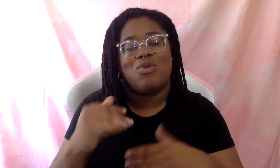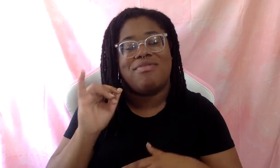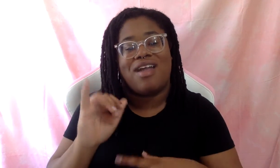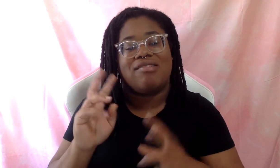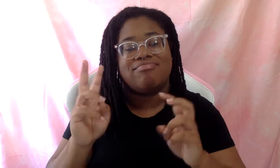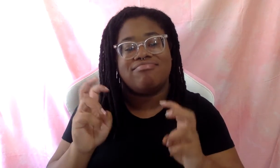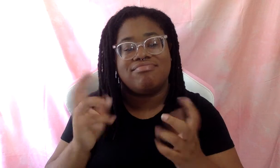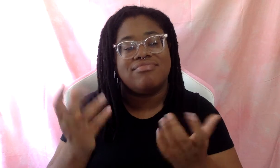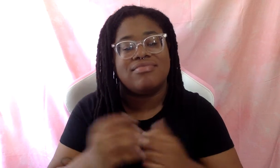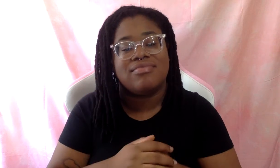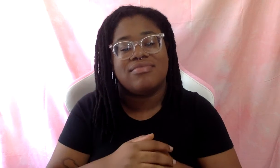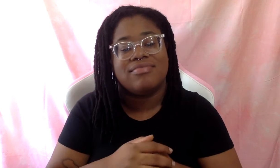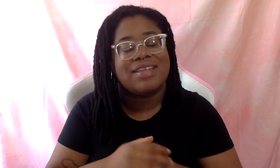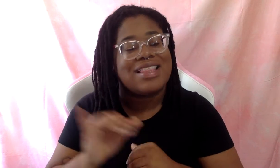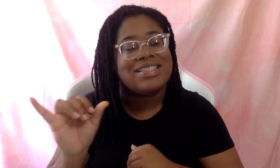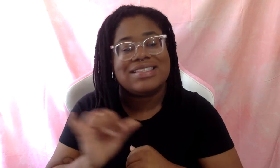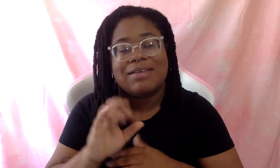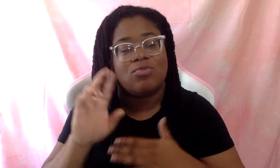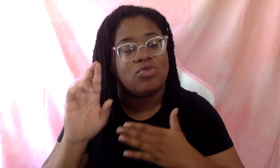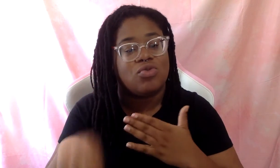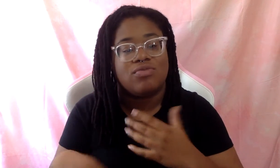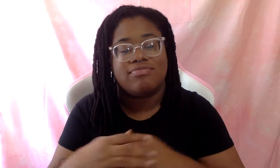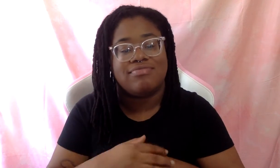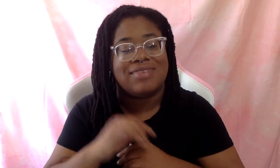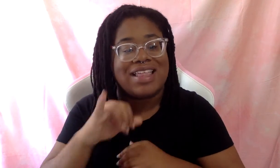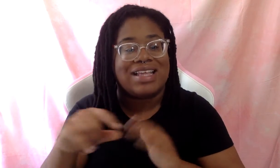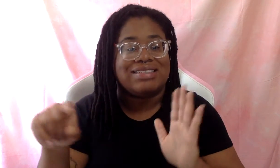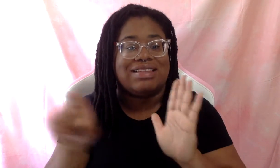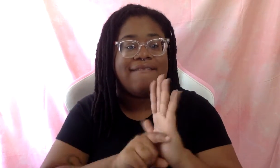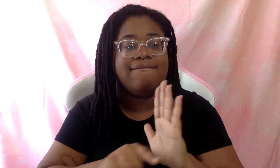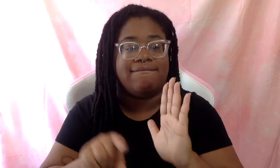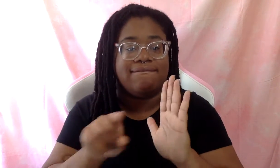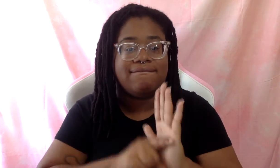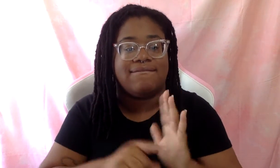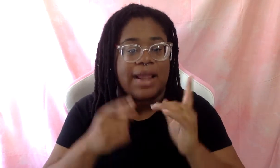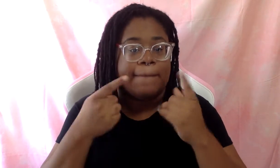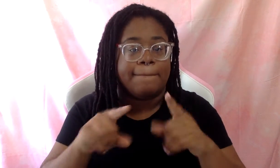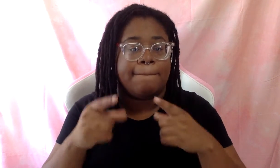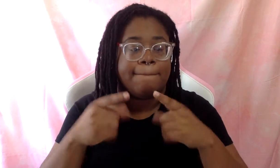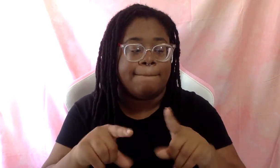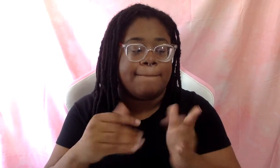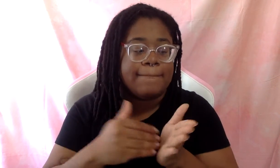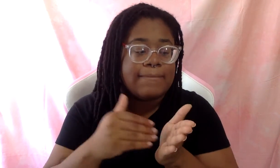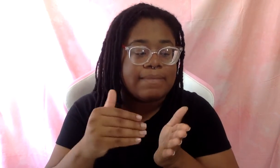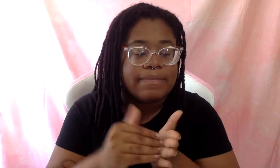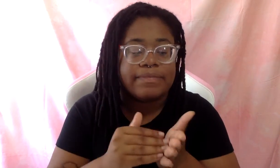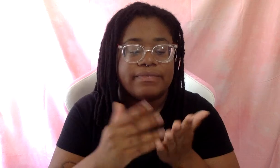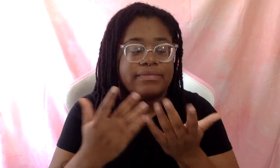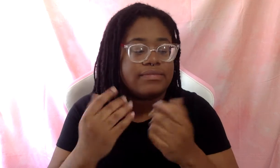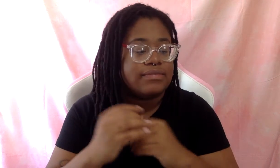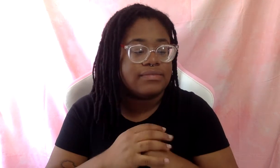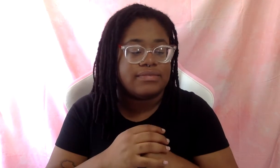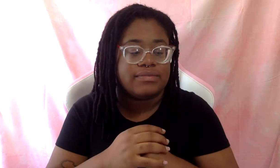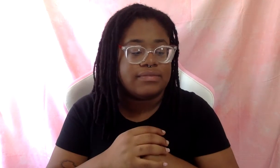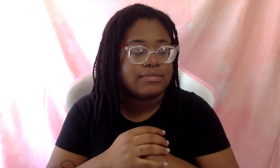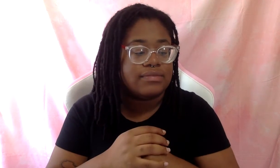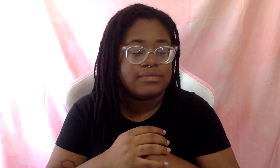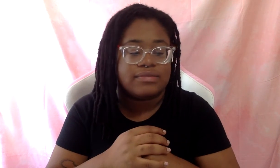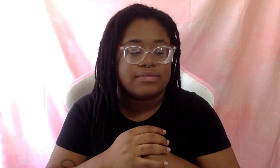The same outcome is negative, right? It constantly has a negative impact